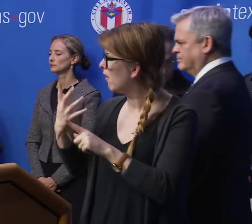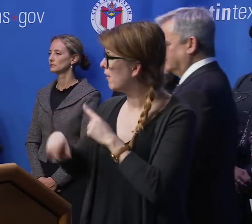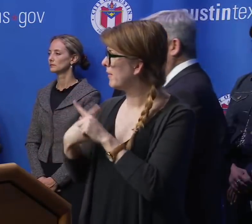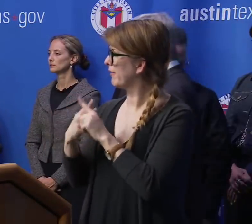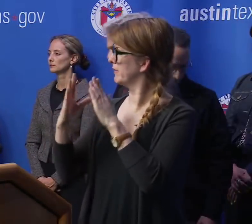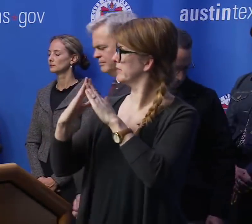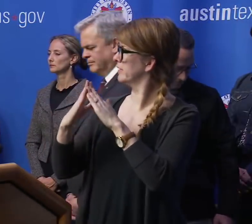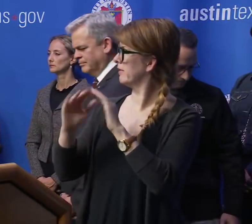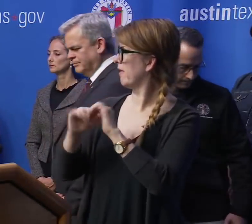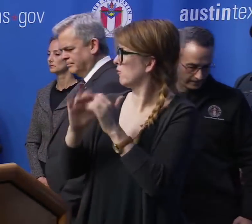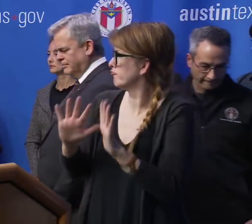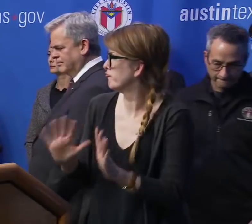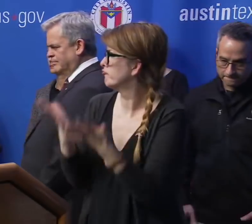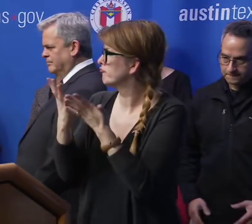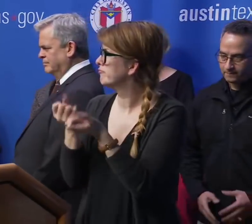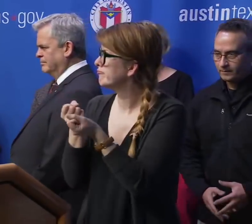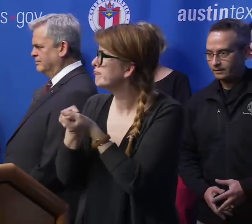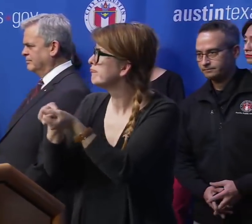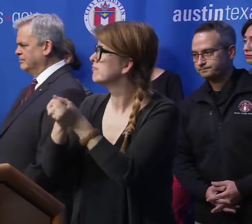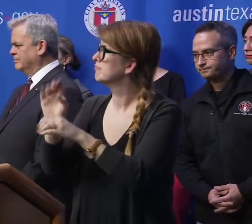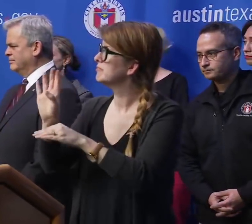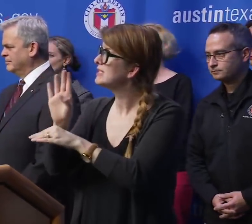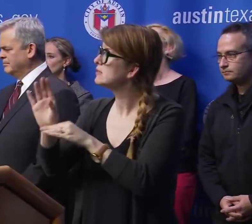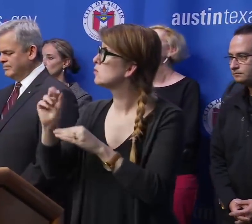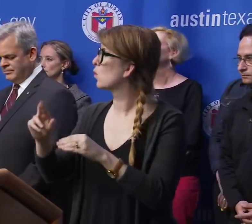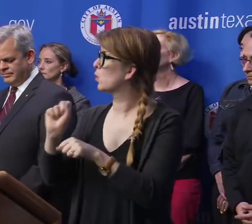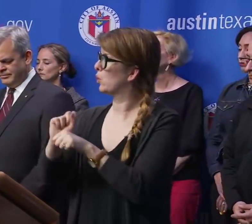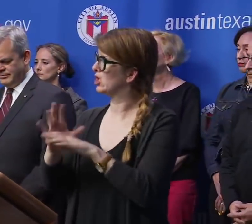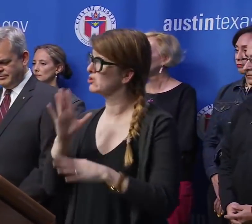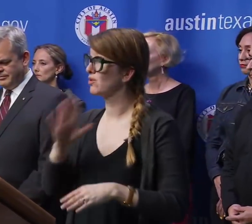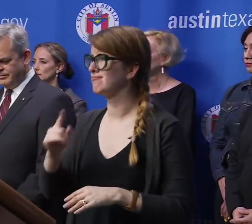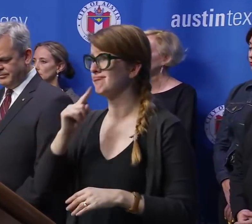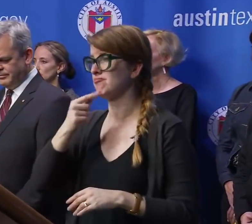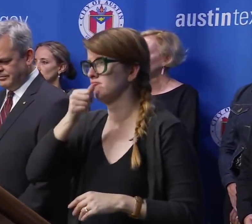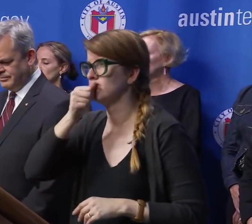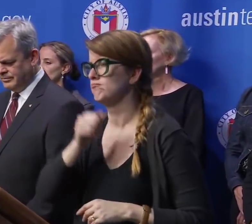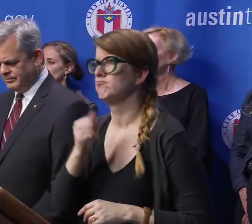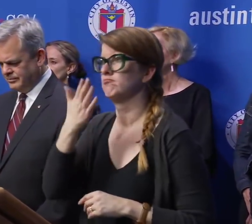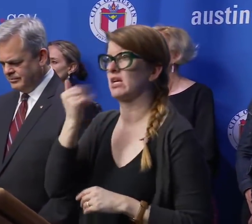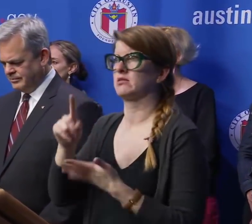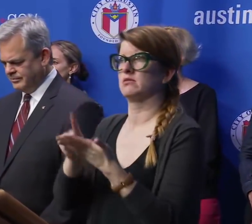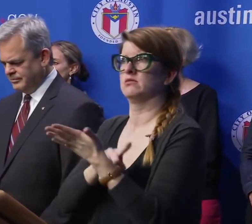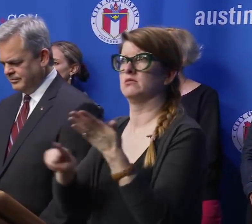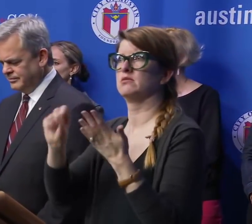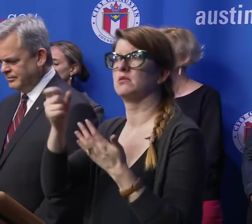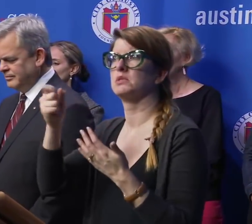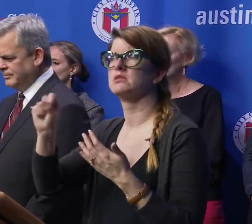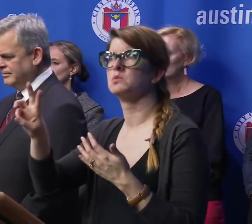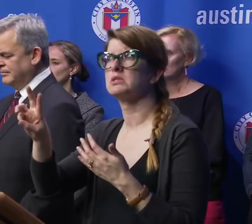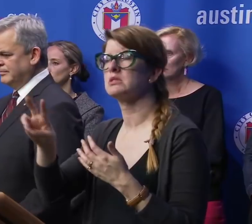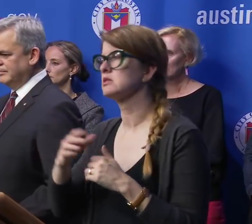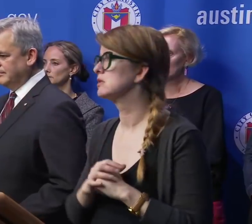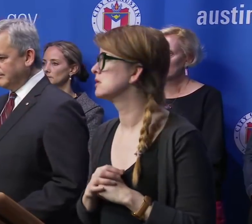city can do to help businesses or workers who will suffer a loss due to the cancellation of stuff by stuff like